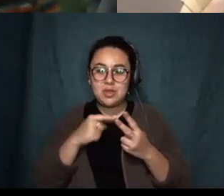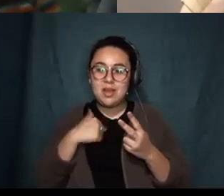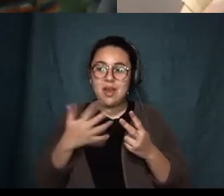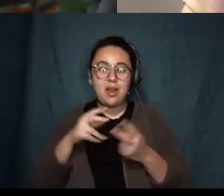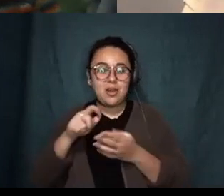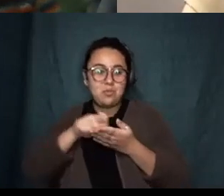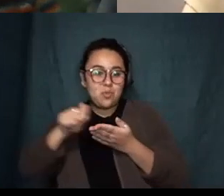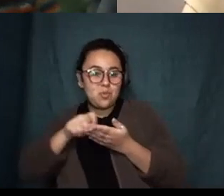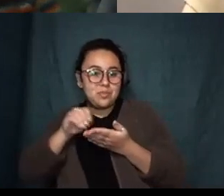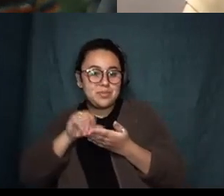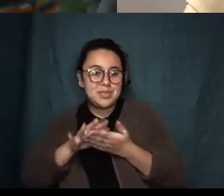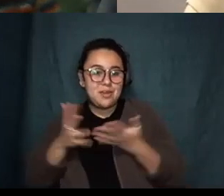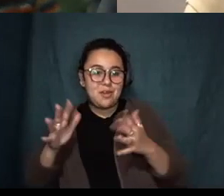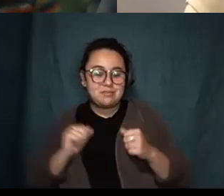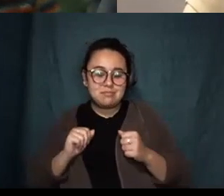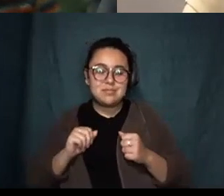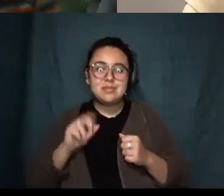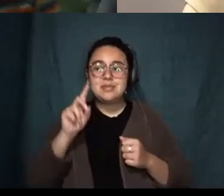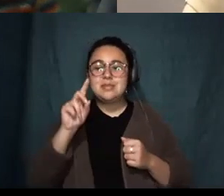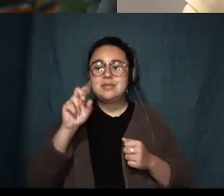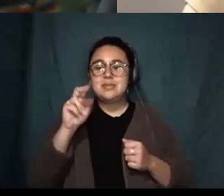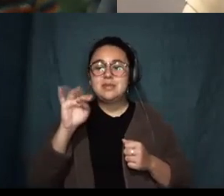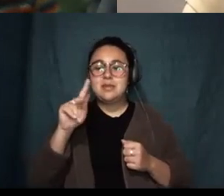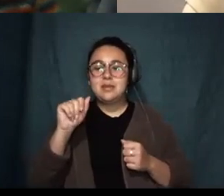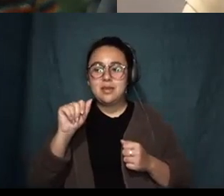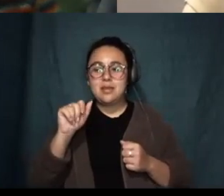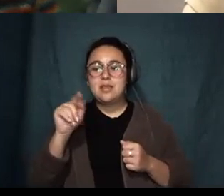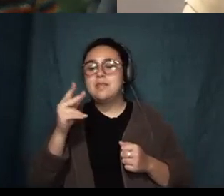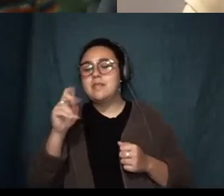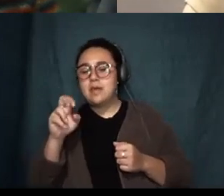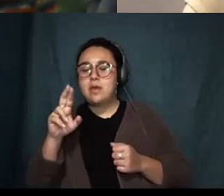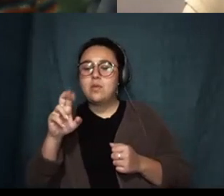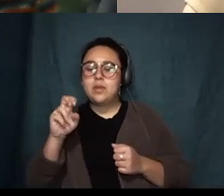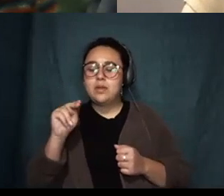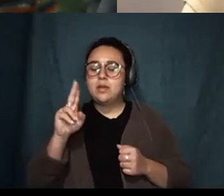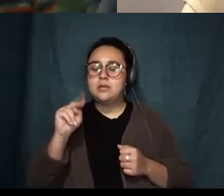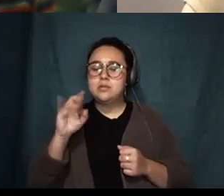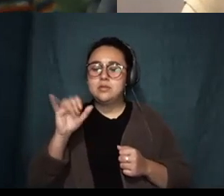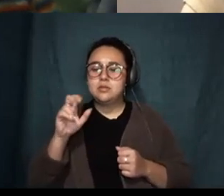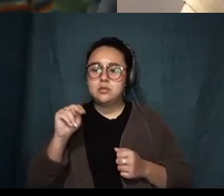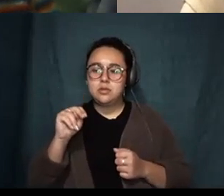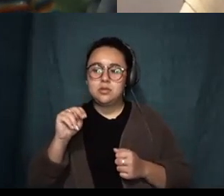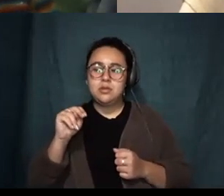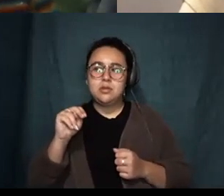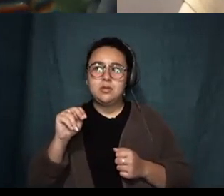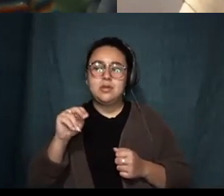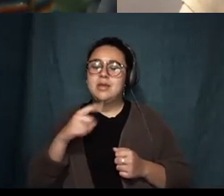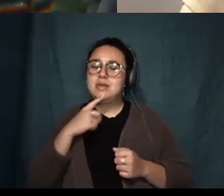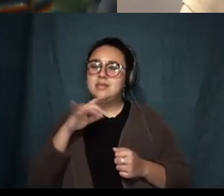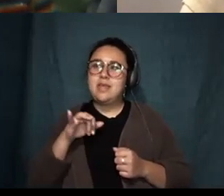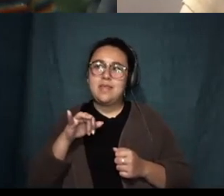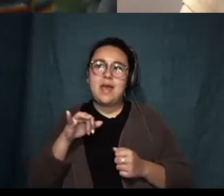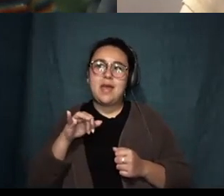written down uh Danika's The Renunciations which is um and I say this totally objectively is